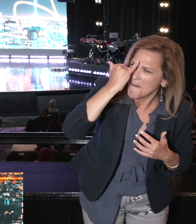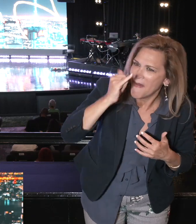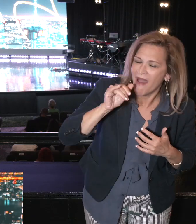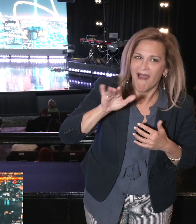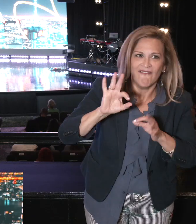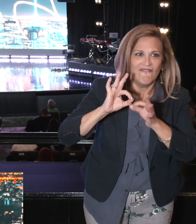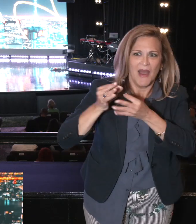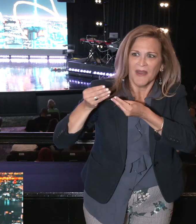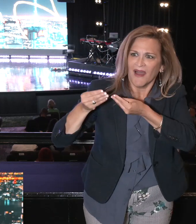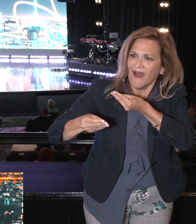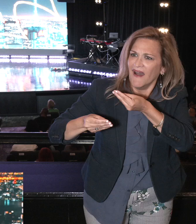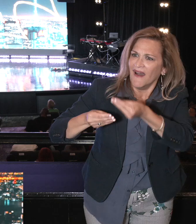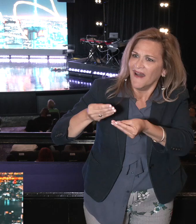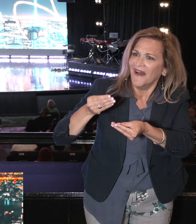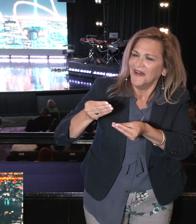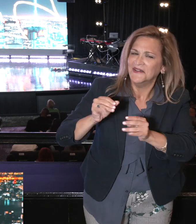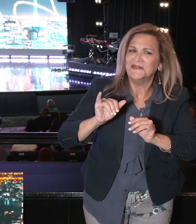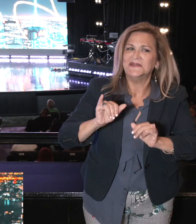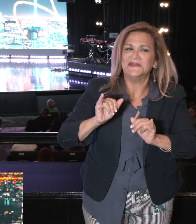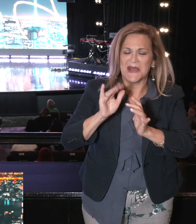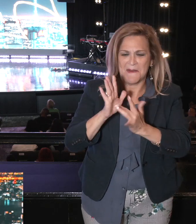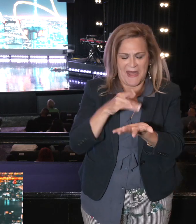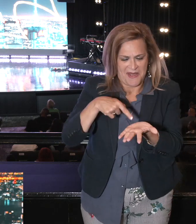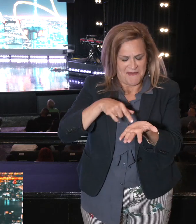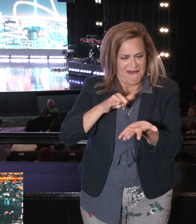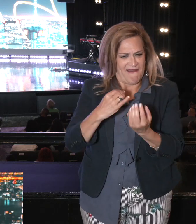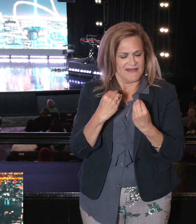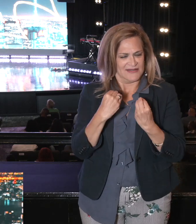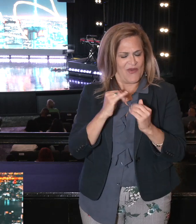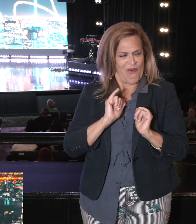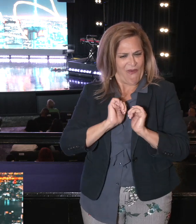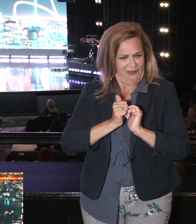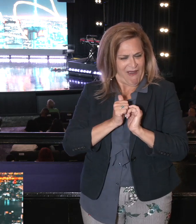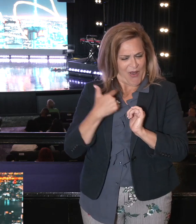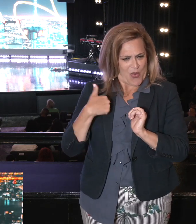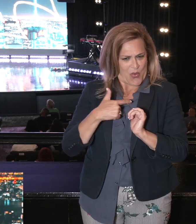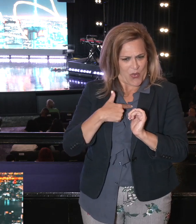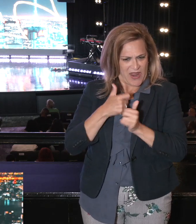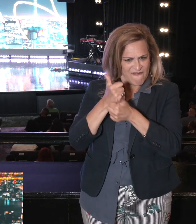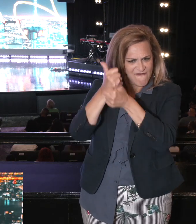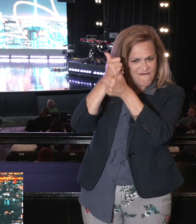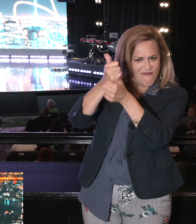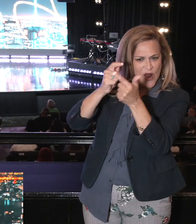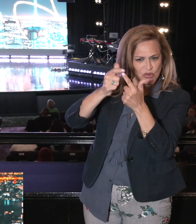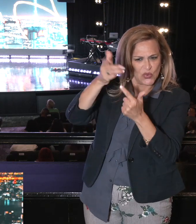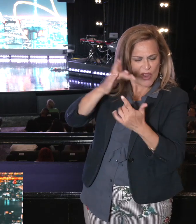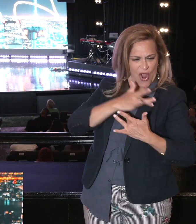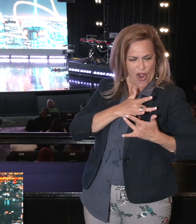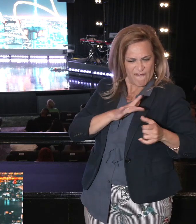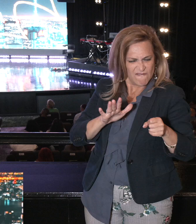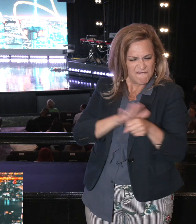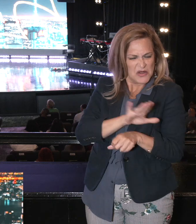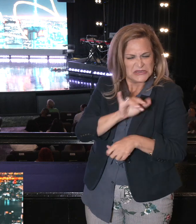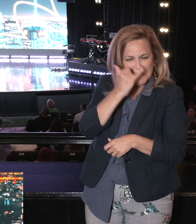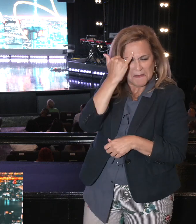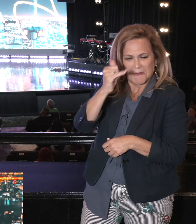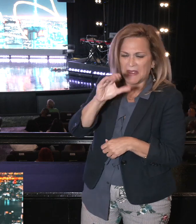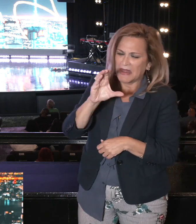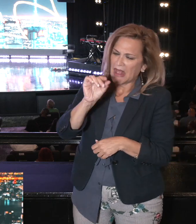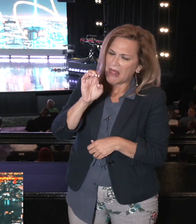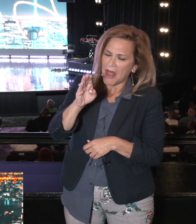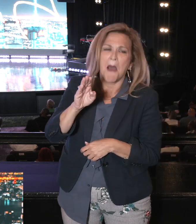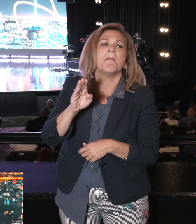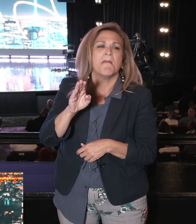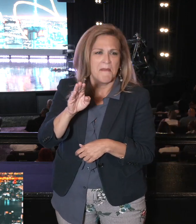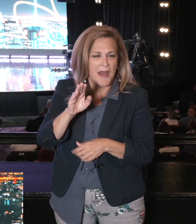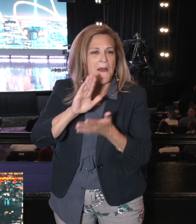this. The Bible wants to teach us what we can learn by being like a Caleb who serves God wholeheartedly. That's what God's looking for.